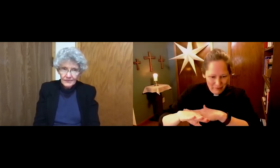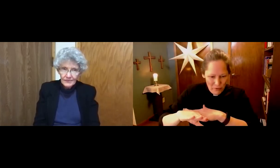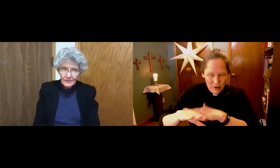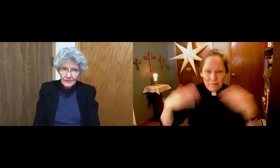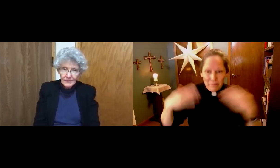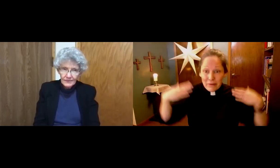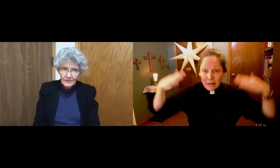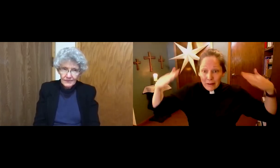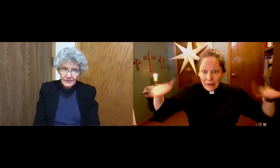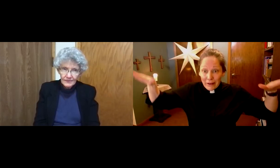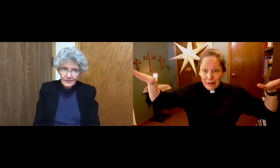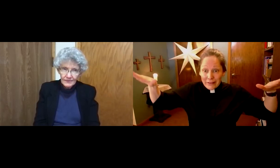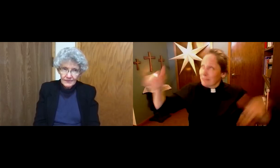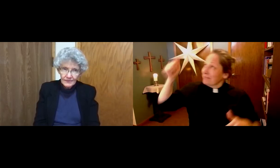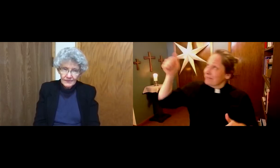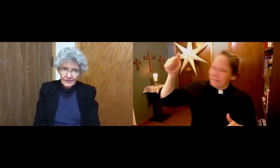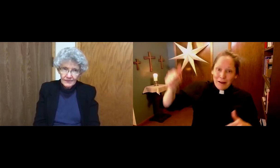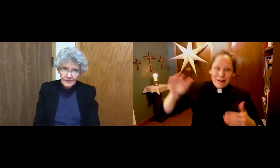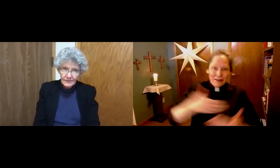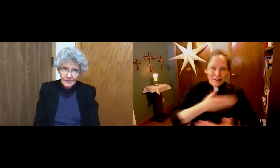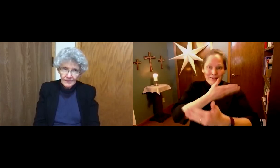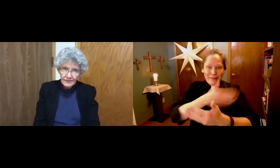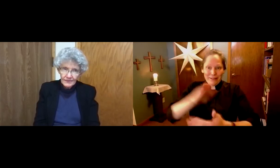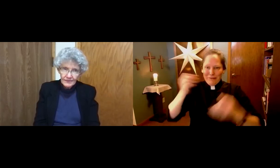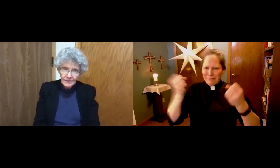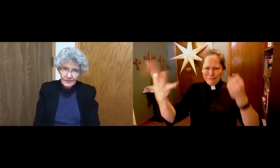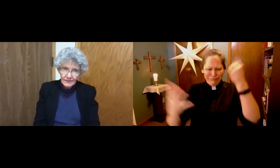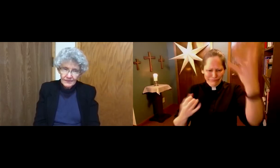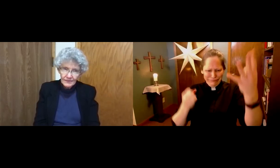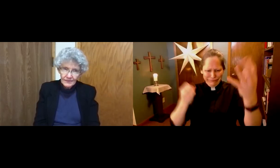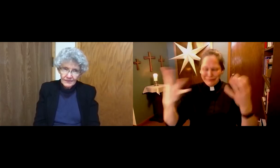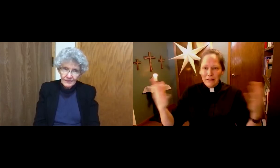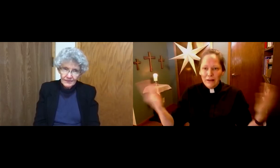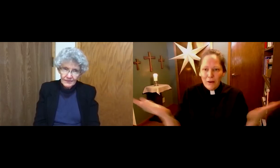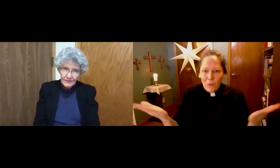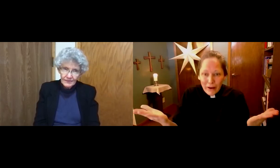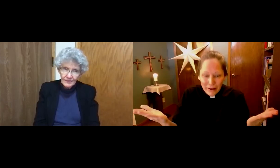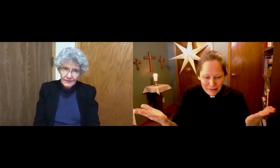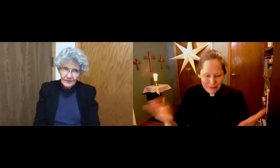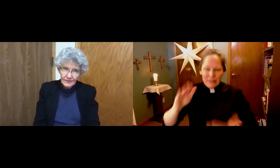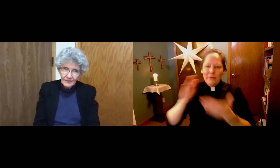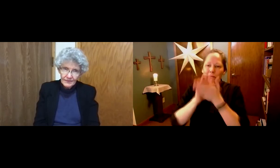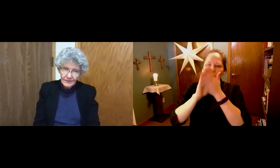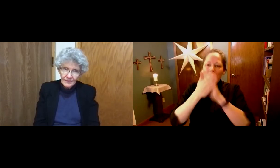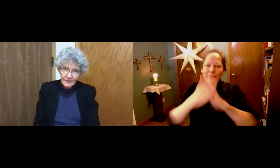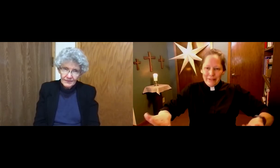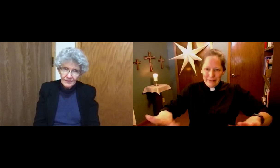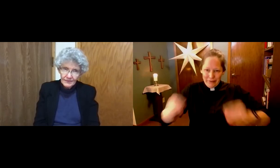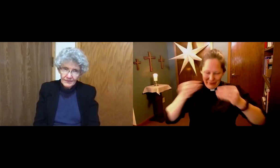Pastor Michelle, at the birth of Christ, the angels sang a song of peace and